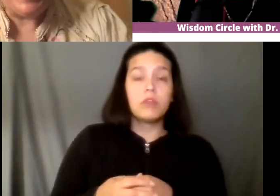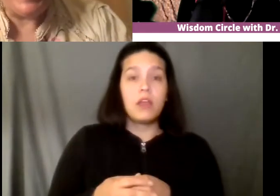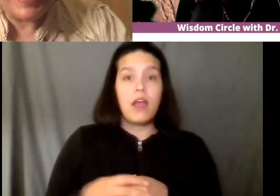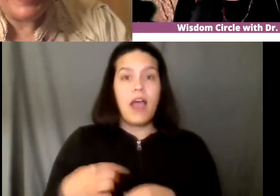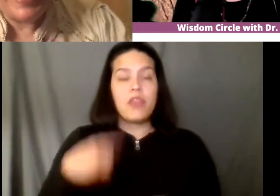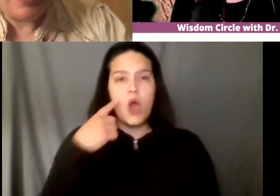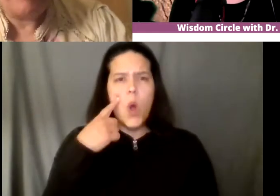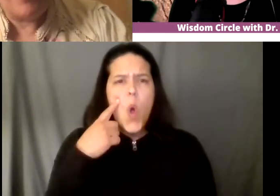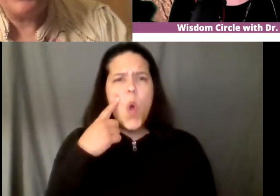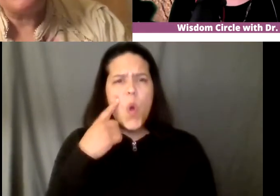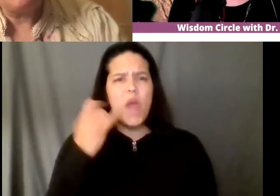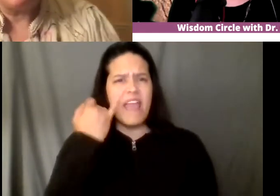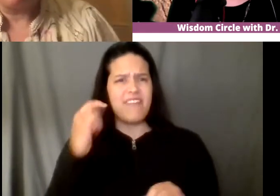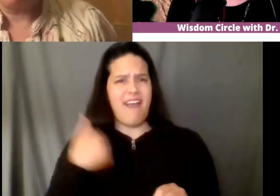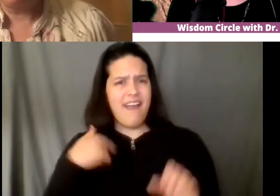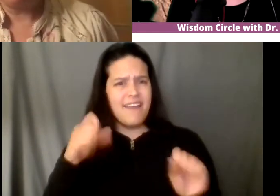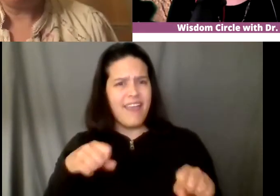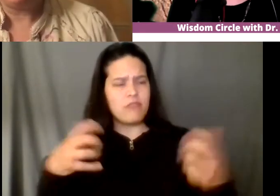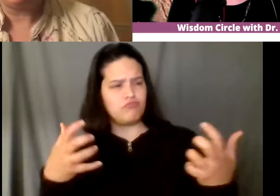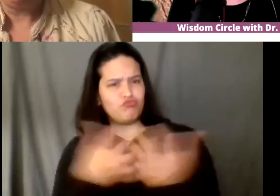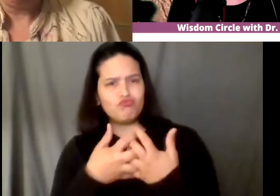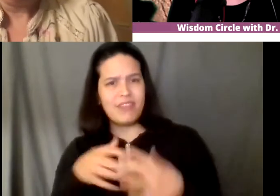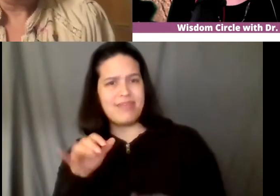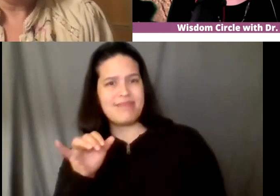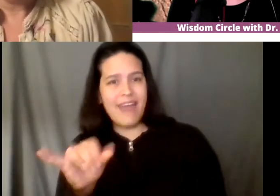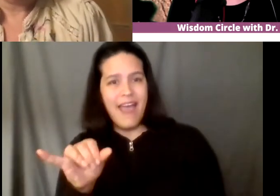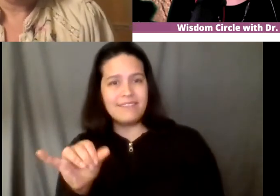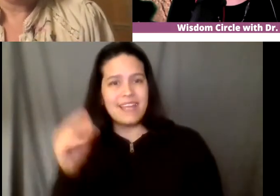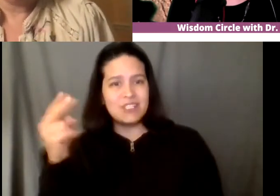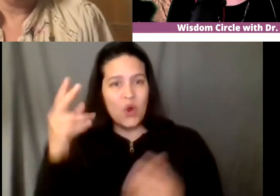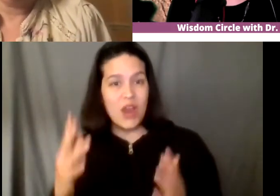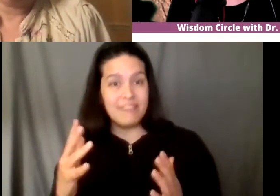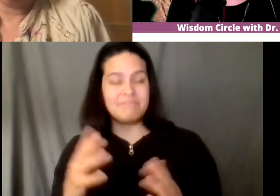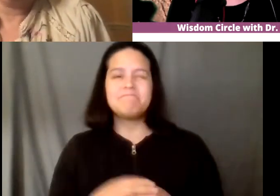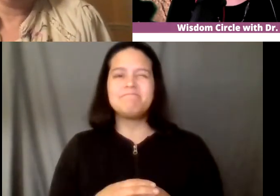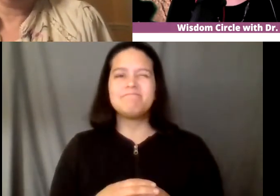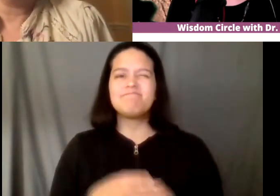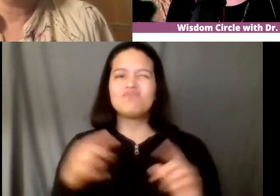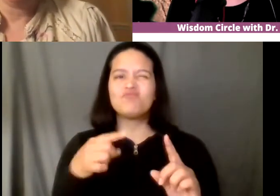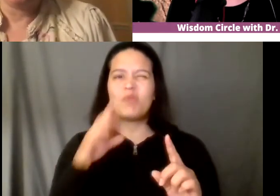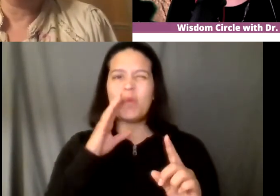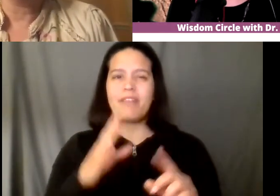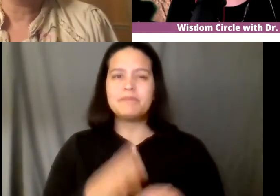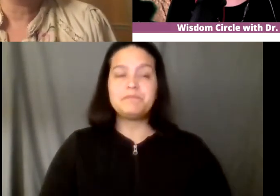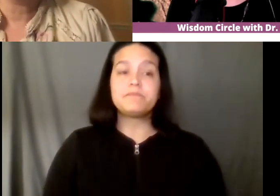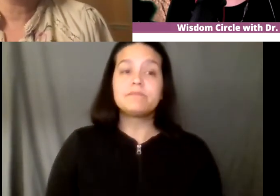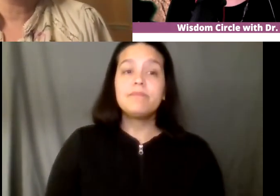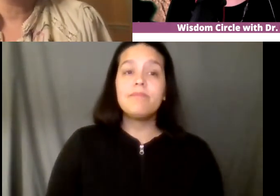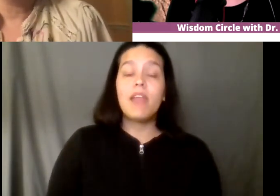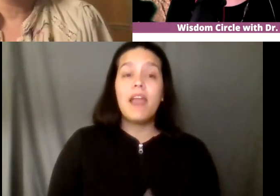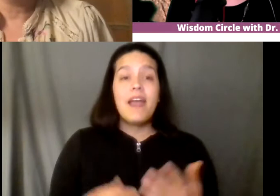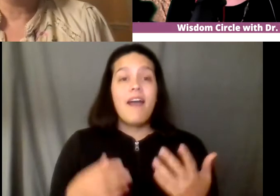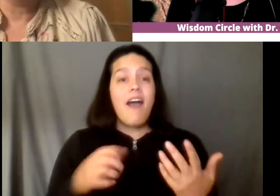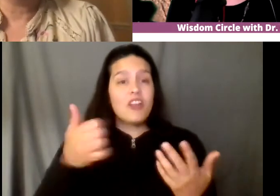and get in there but also what i found along the way is that um it does help to